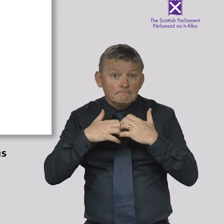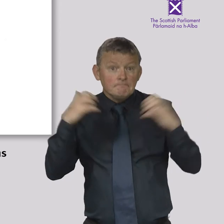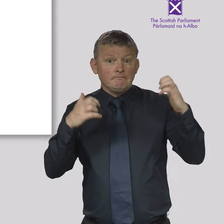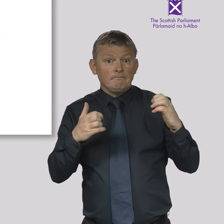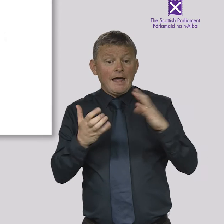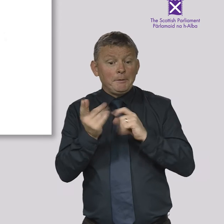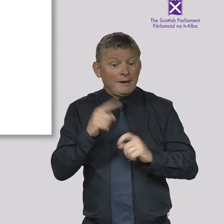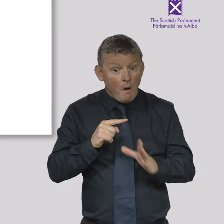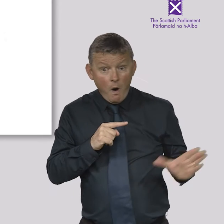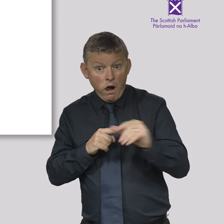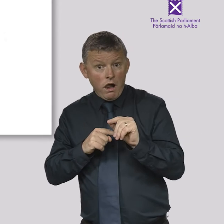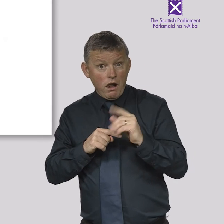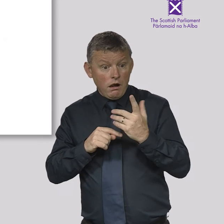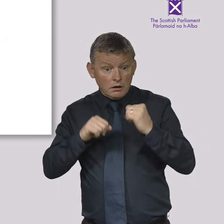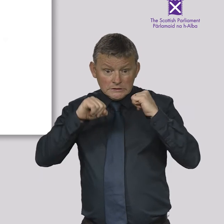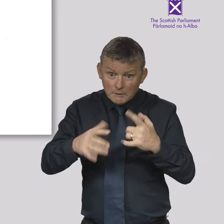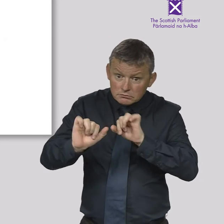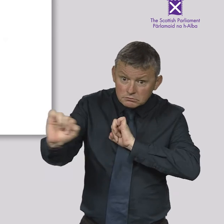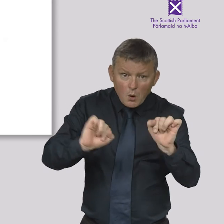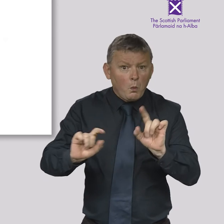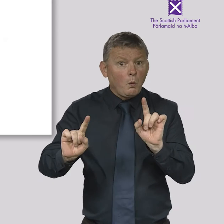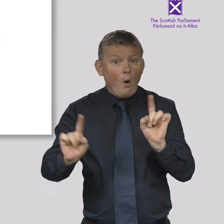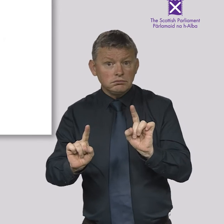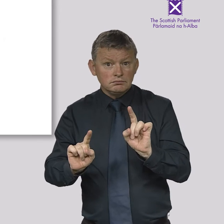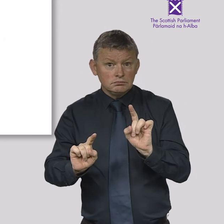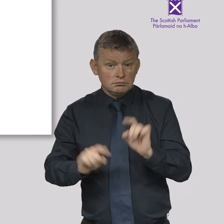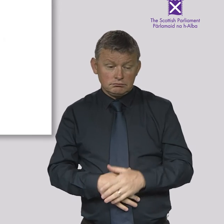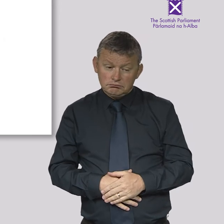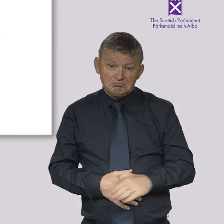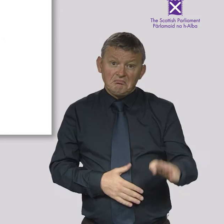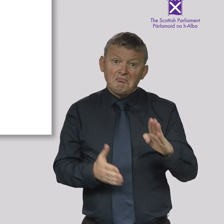Are seats in the chamber allocated to specific MSPs?